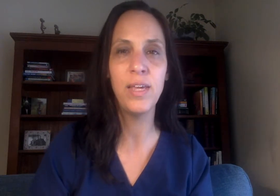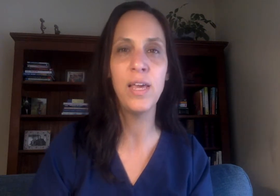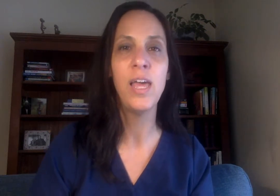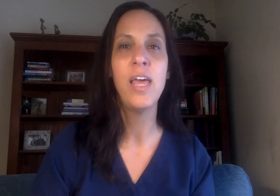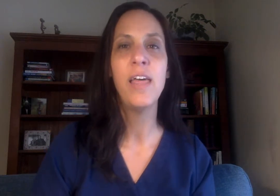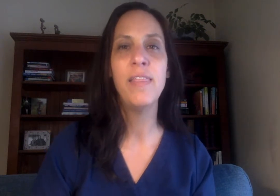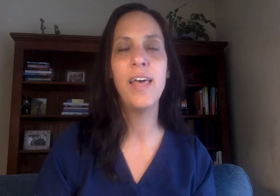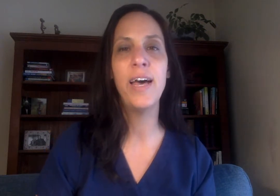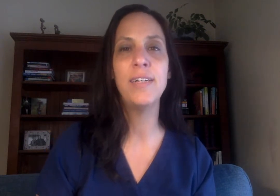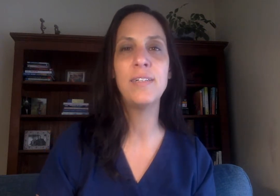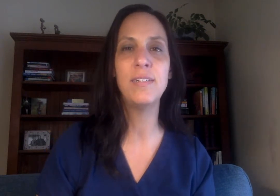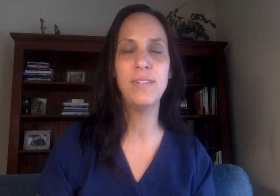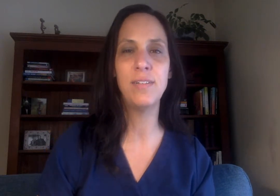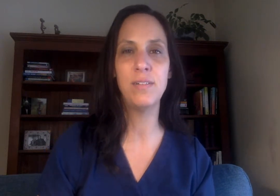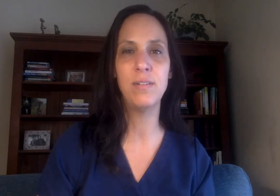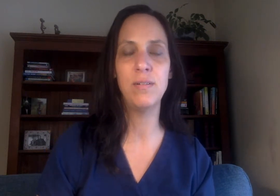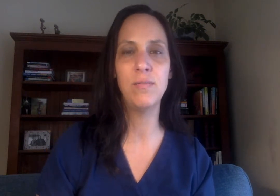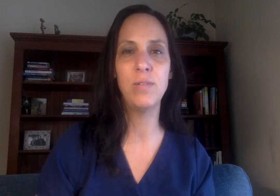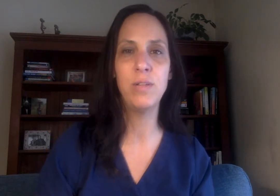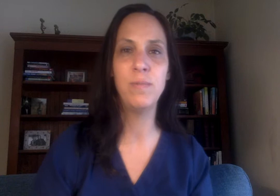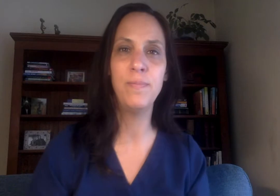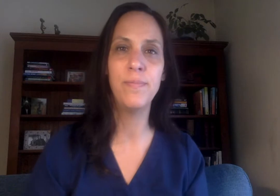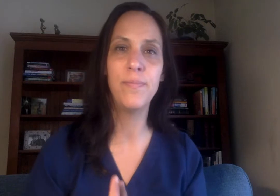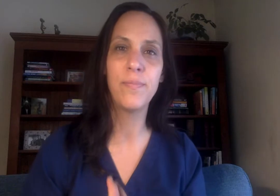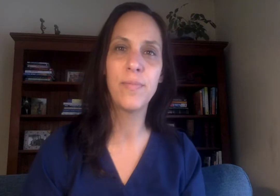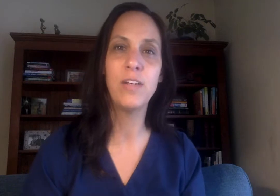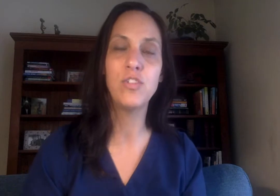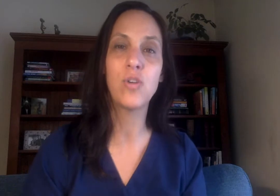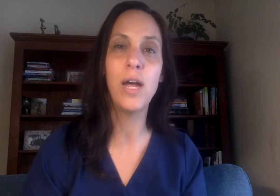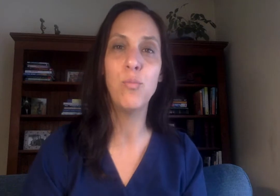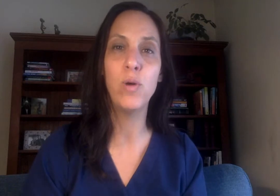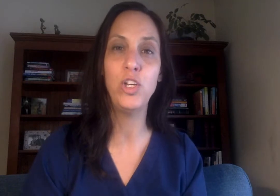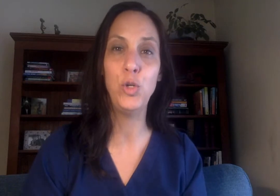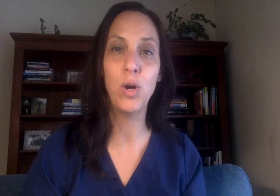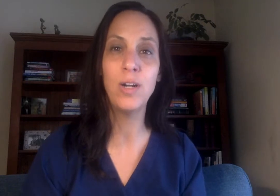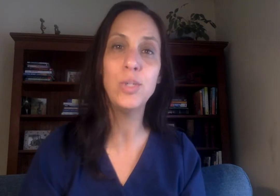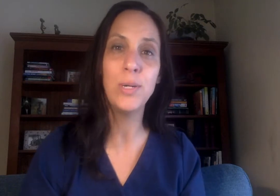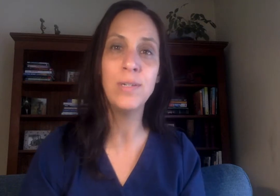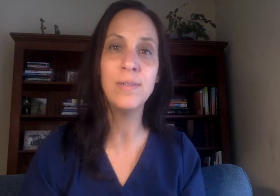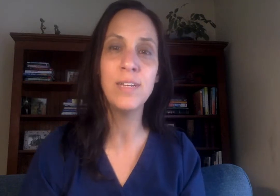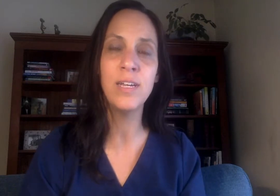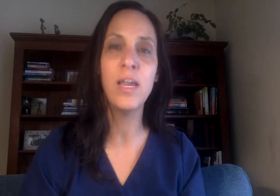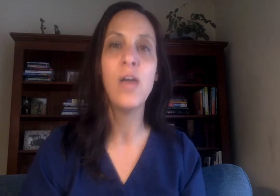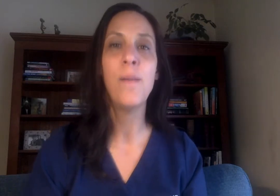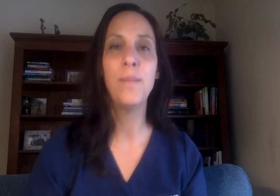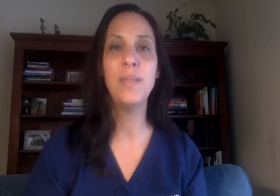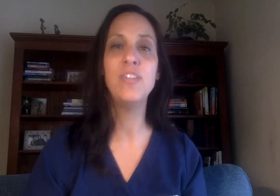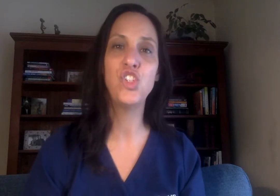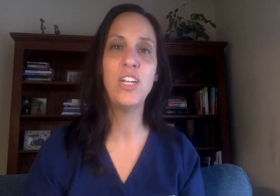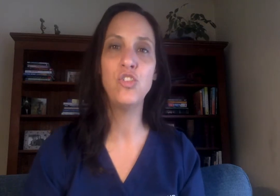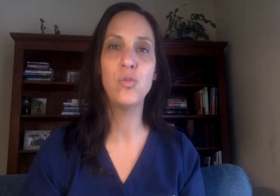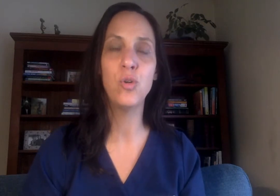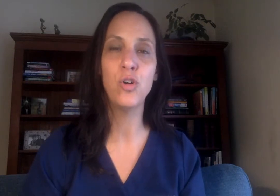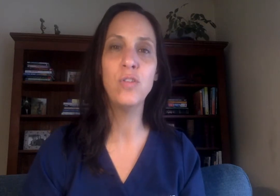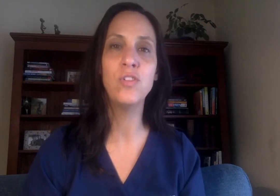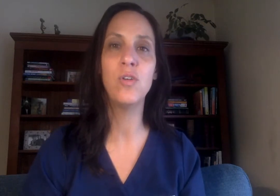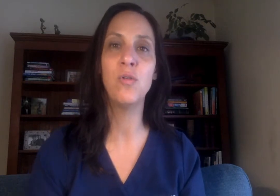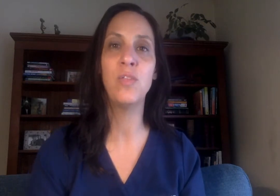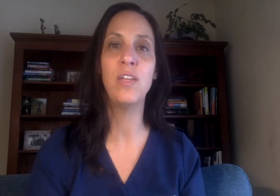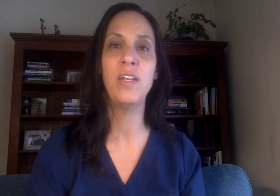that doesn't really describe what you are experiencing please change the words so that it